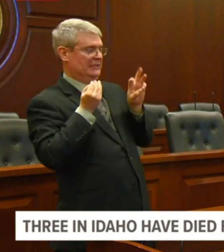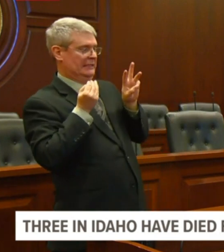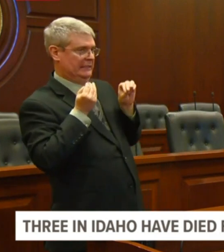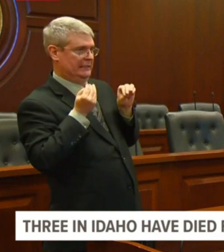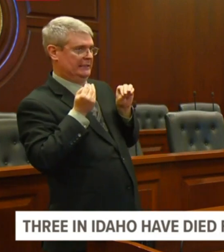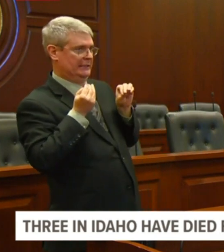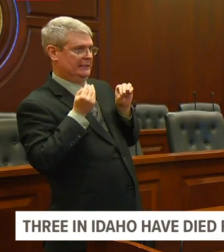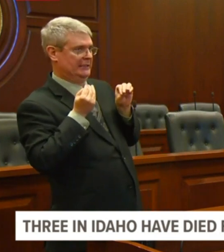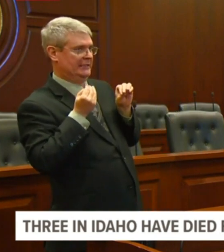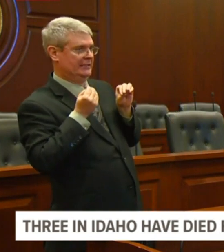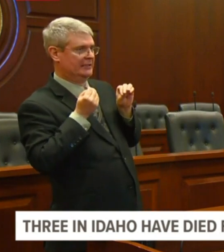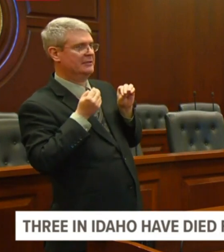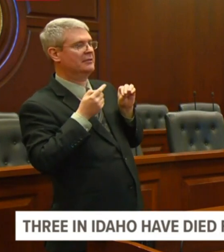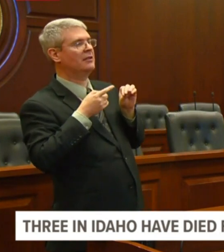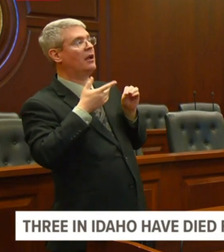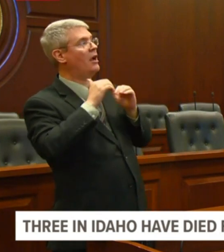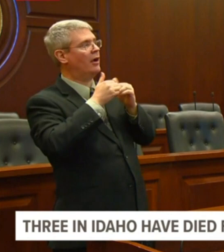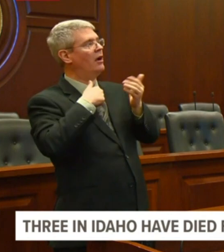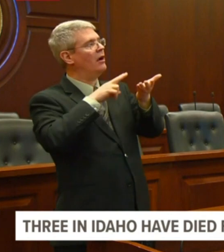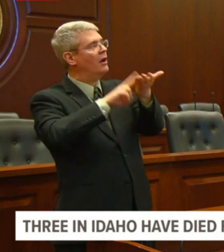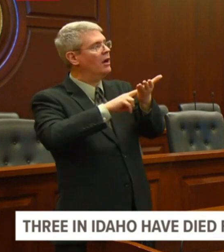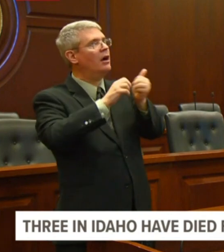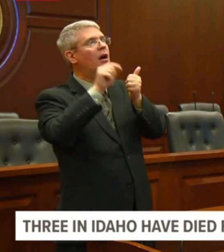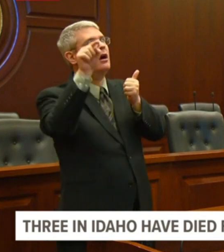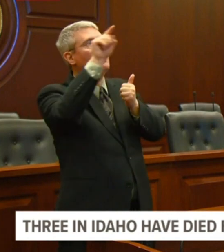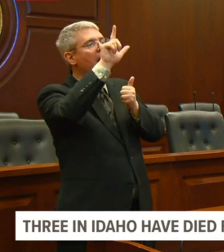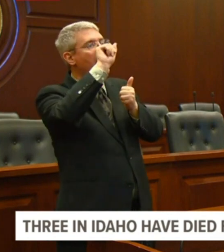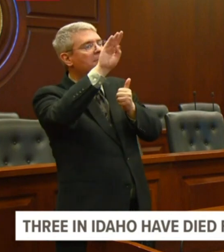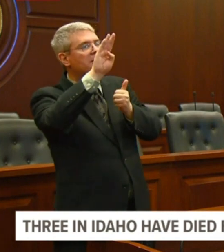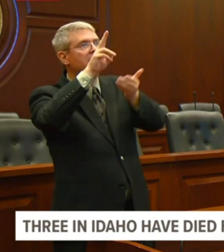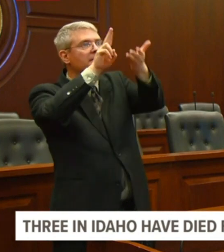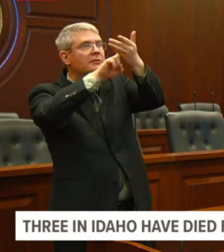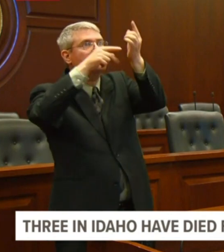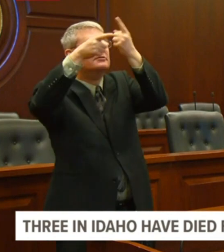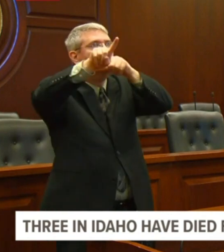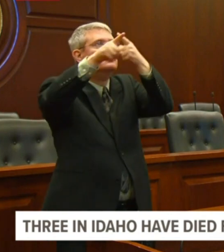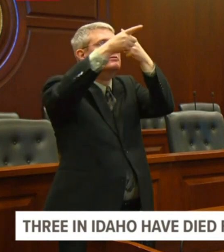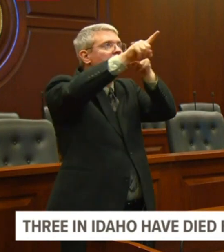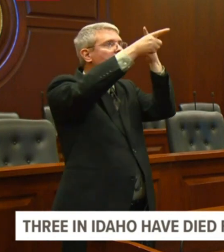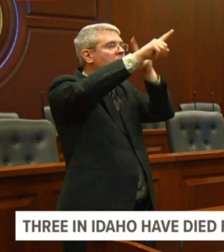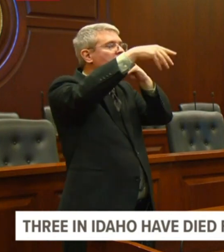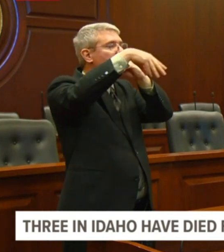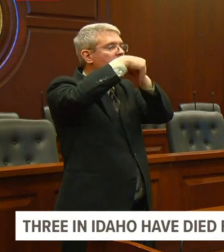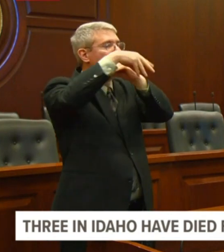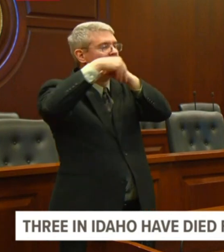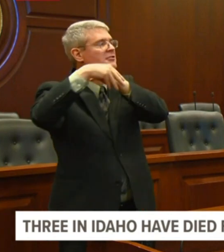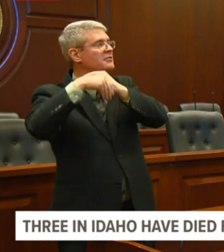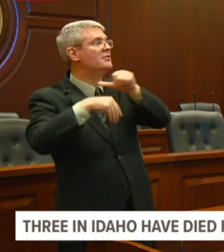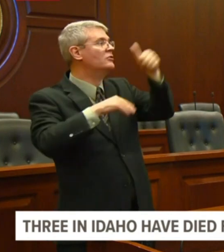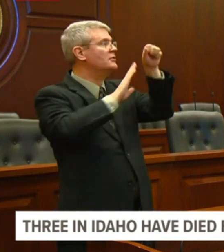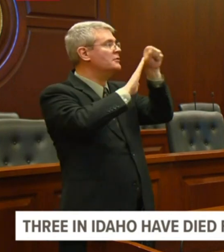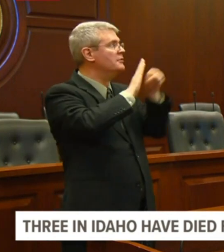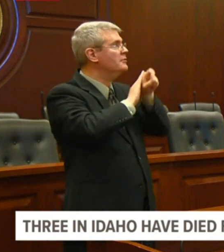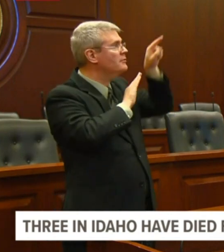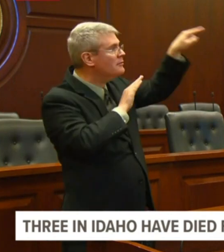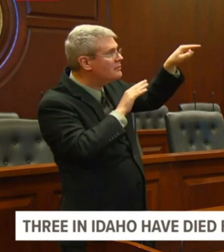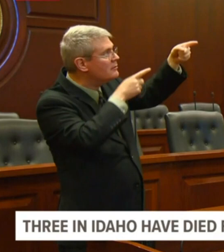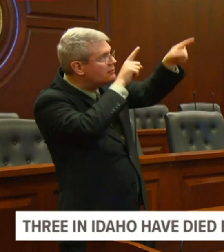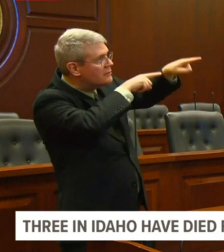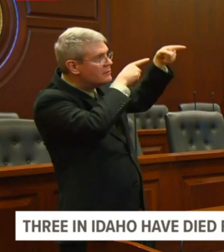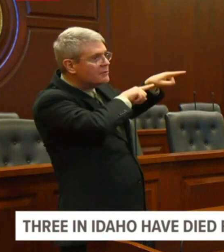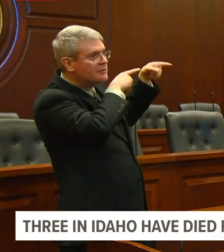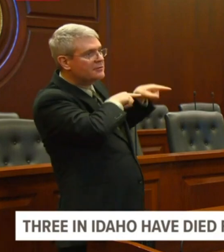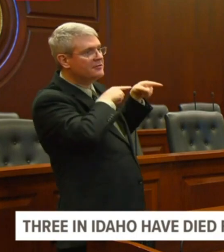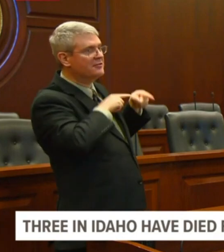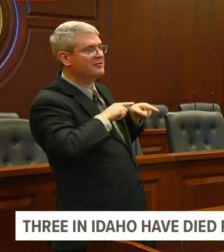uh, and they're, they're getting pressure from everywhere. Um, whether we send them to Salt Lake or Spokane or Portland or